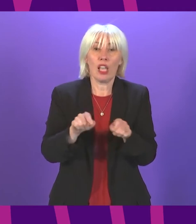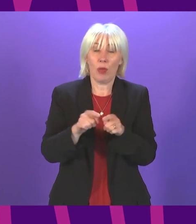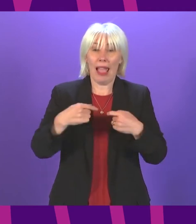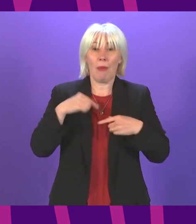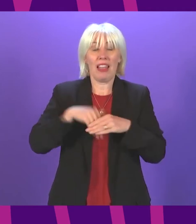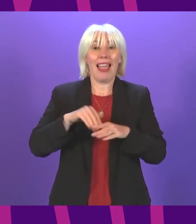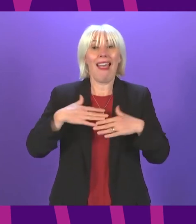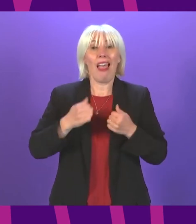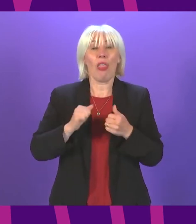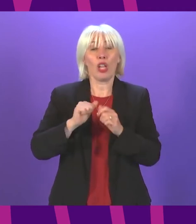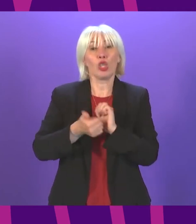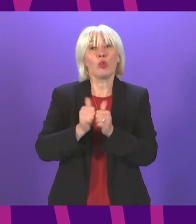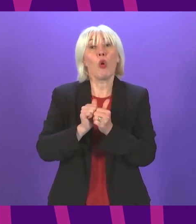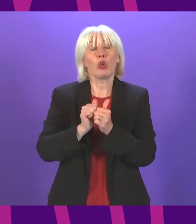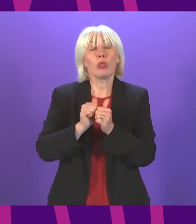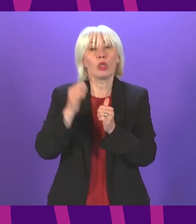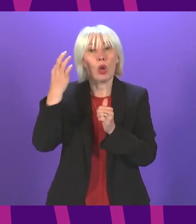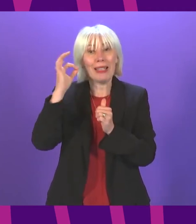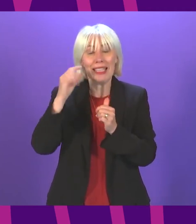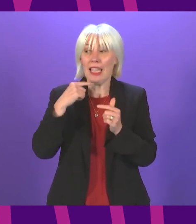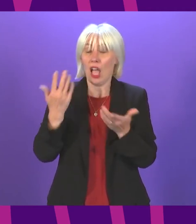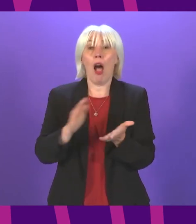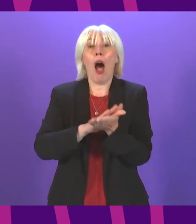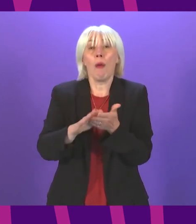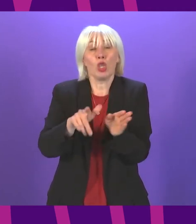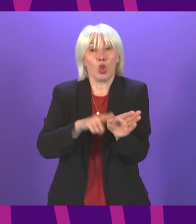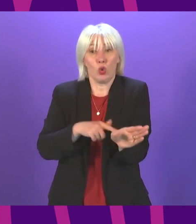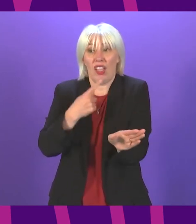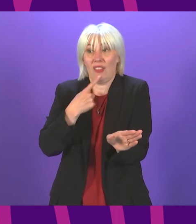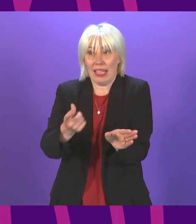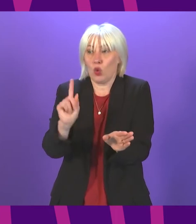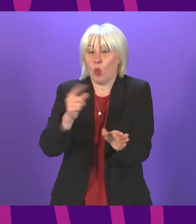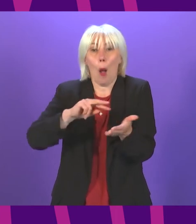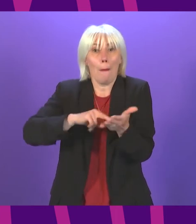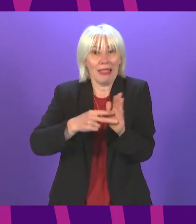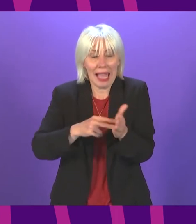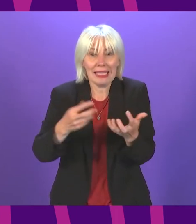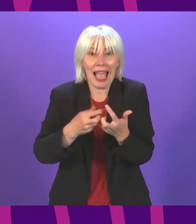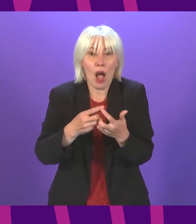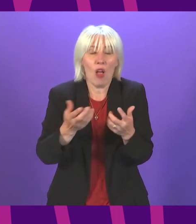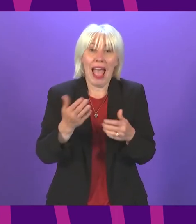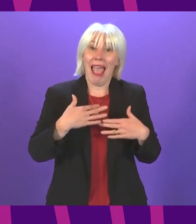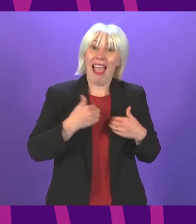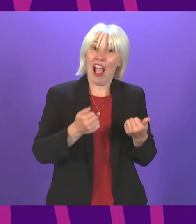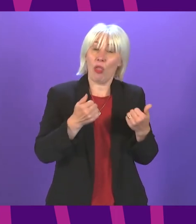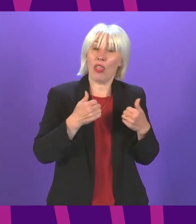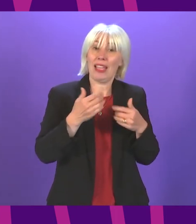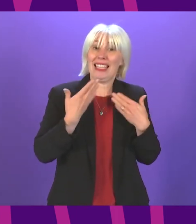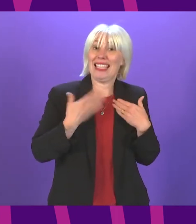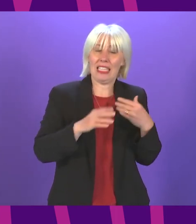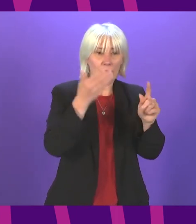we heard from Cabinet Secretary Hamza Youssef today about the plans that are in place to address many of the health needs identified